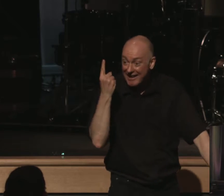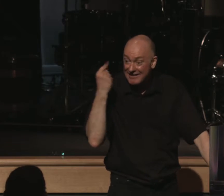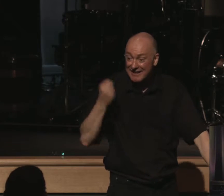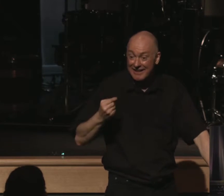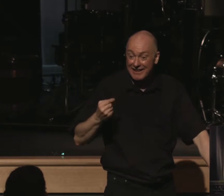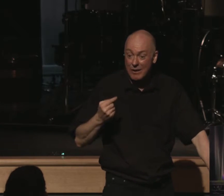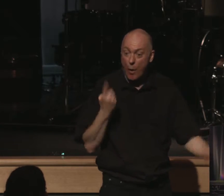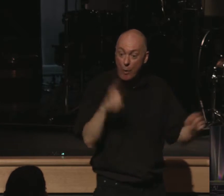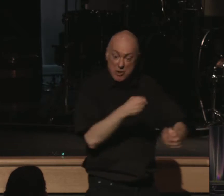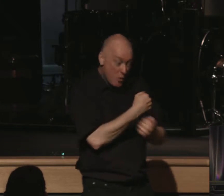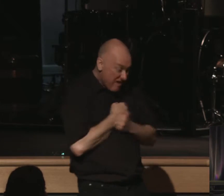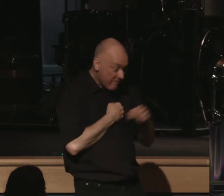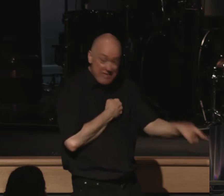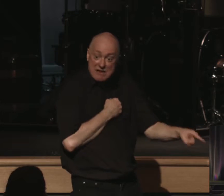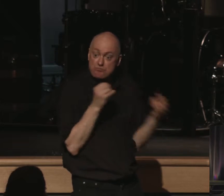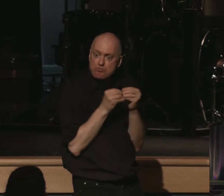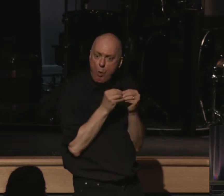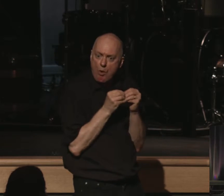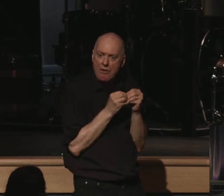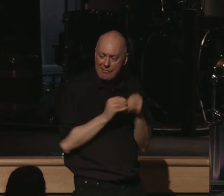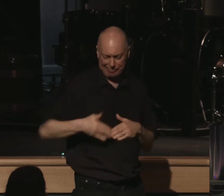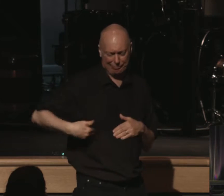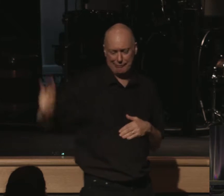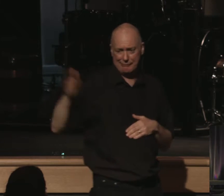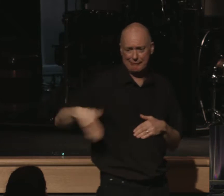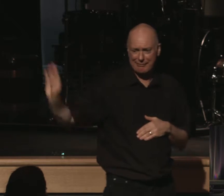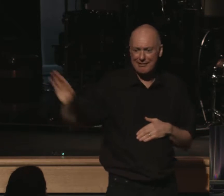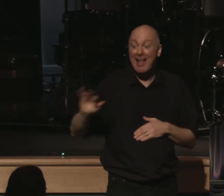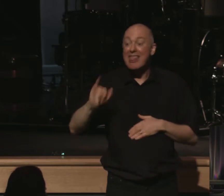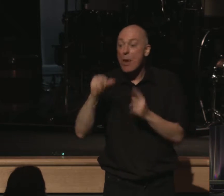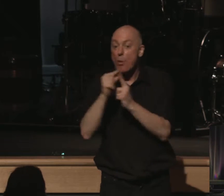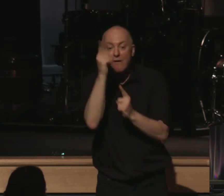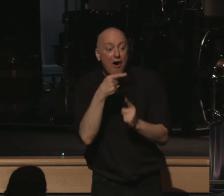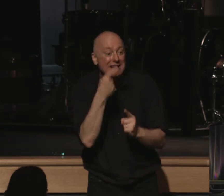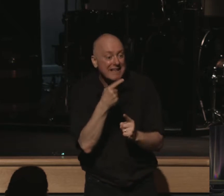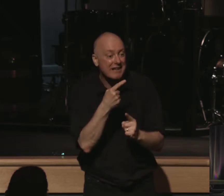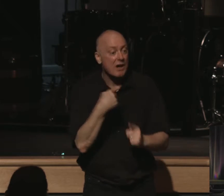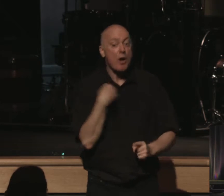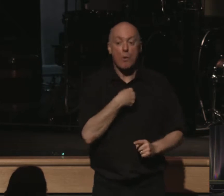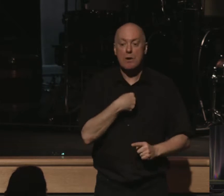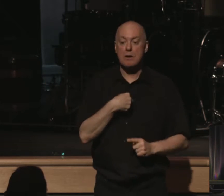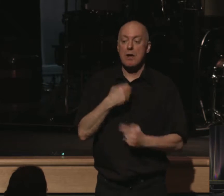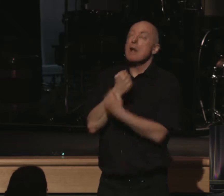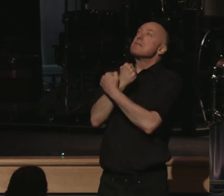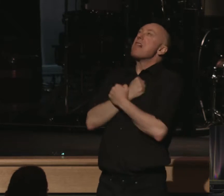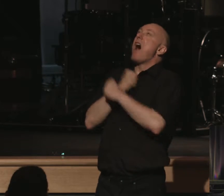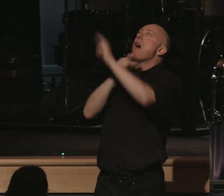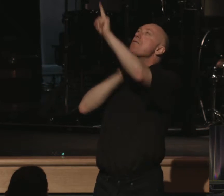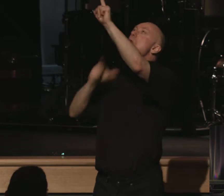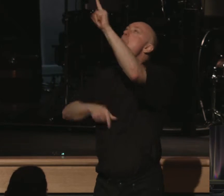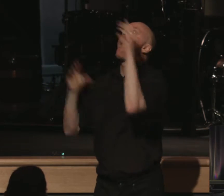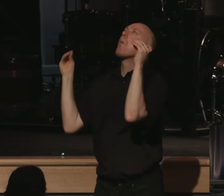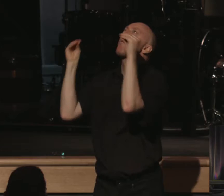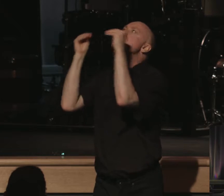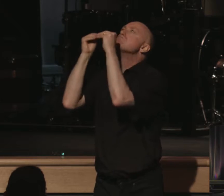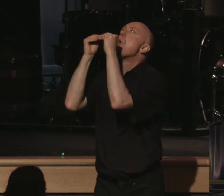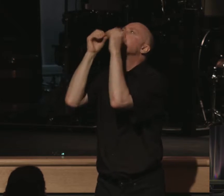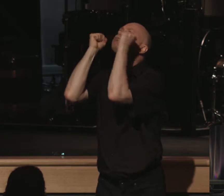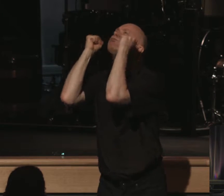affection working. And that's what the word of God calls us to today, to love the Lord more. You know, you